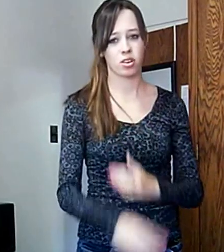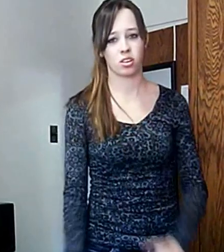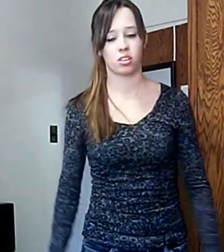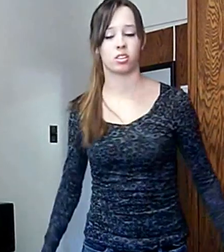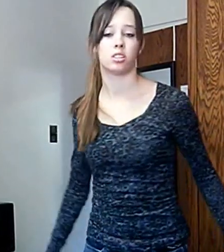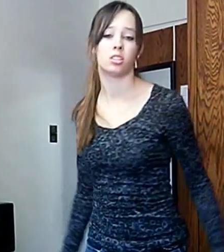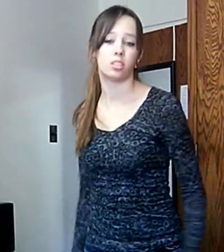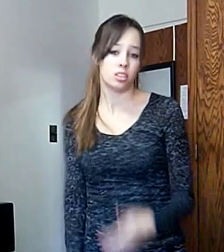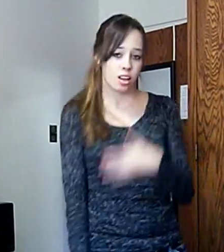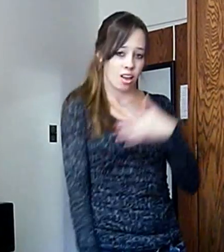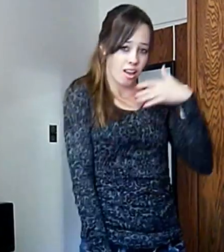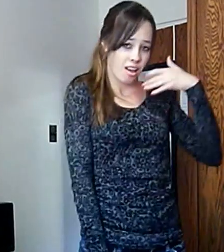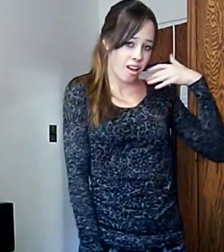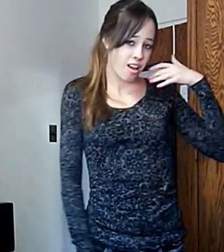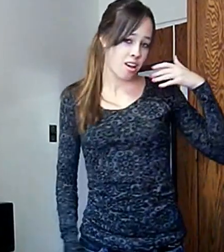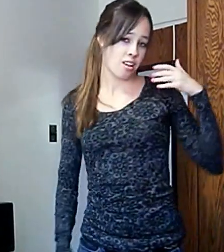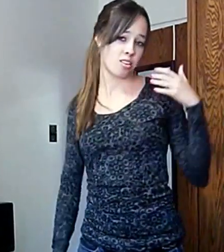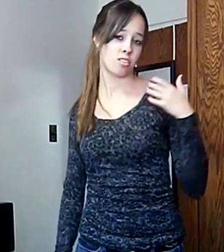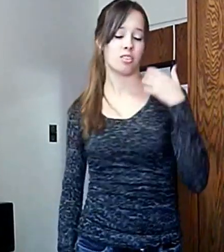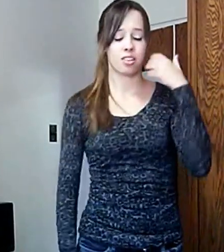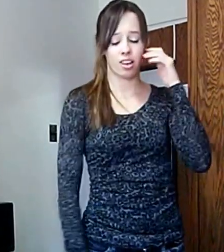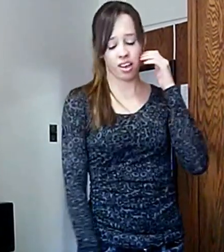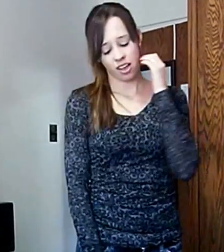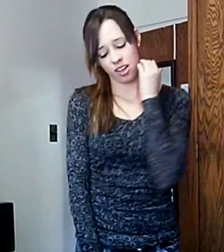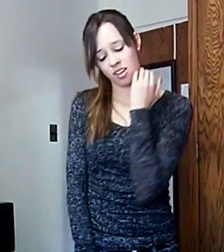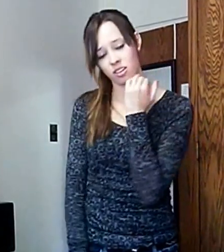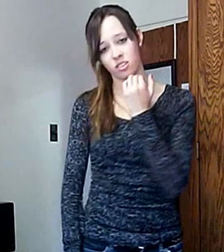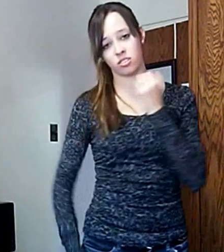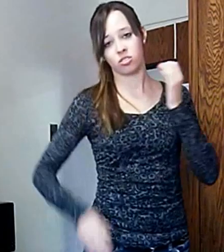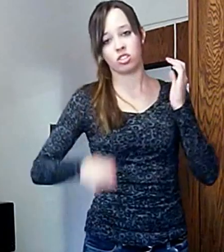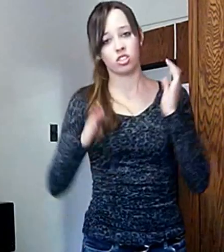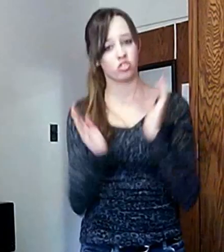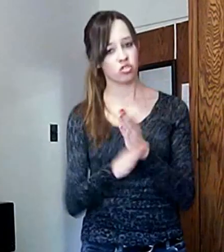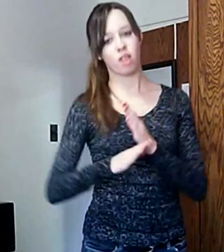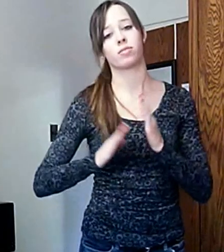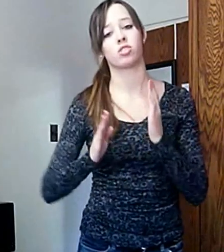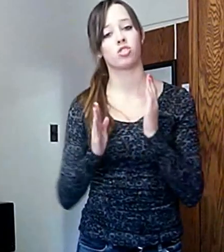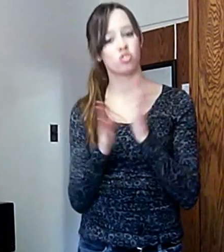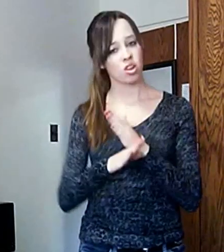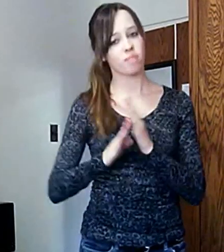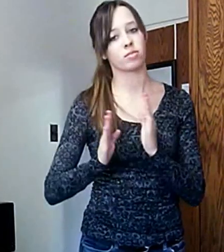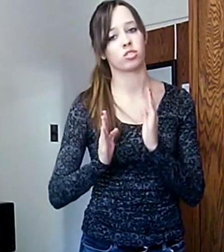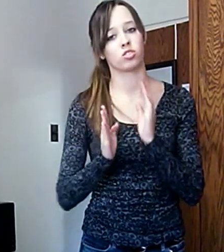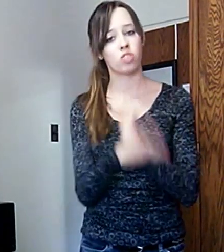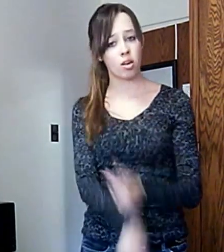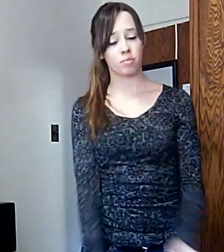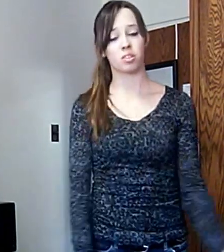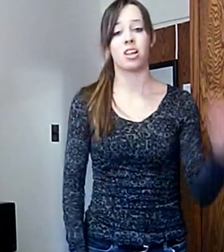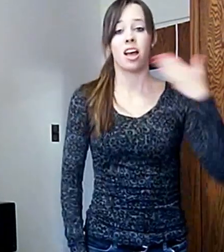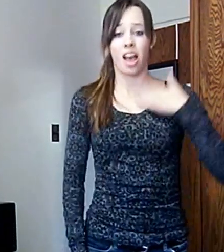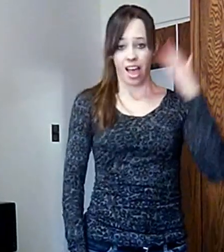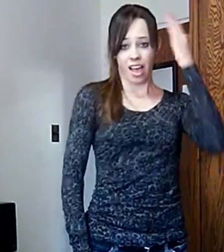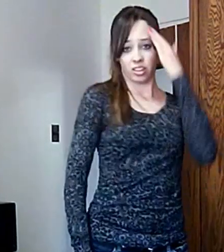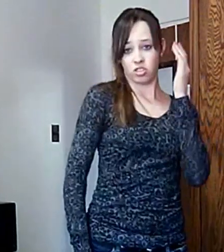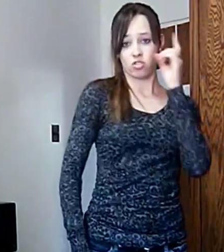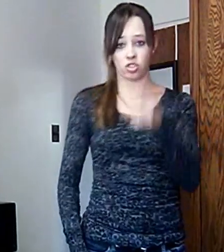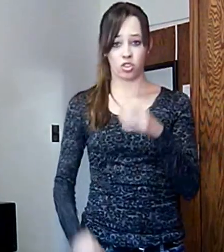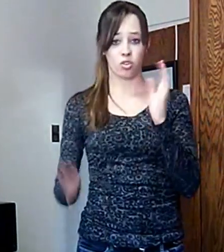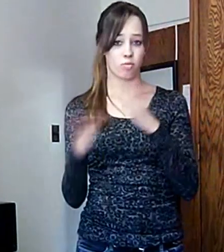Oh, oh, oh, trouble I knew you